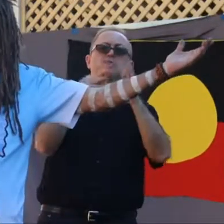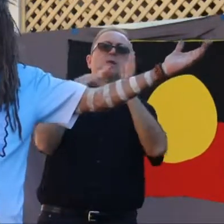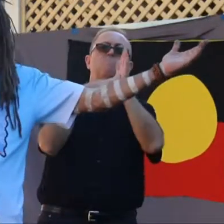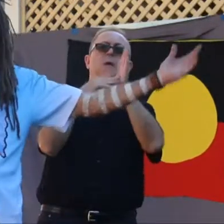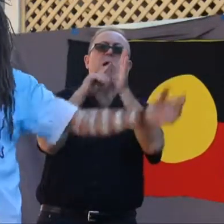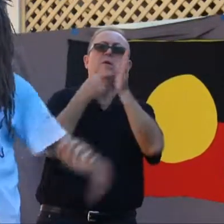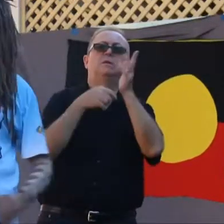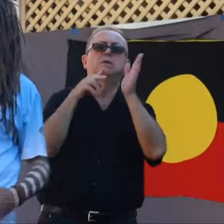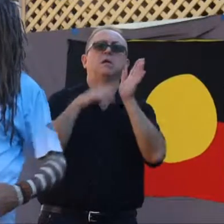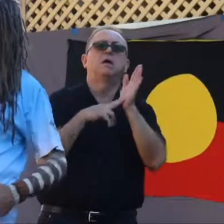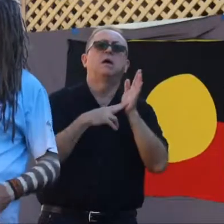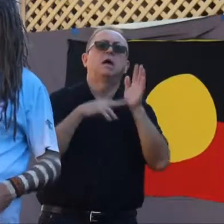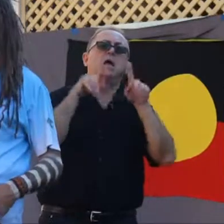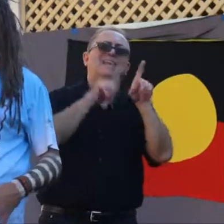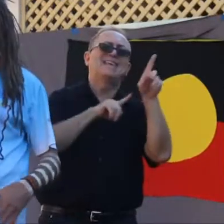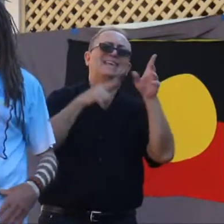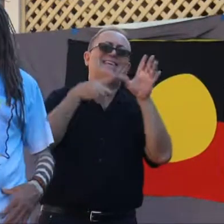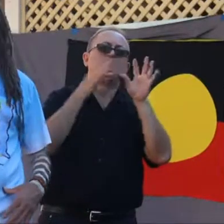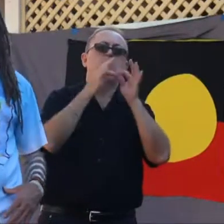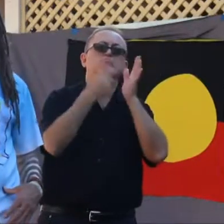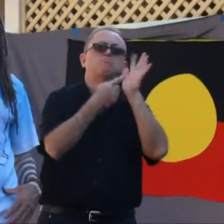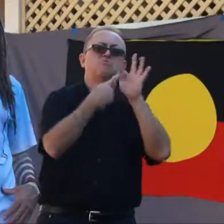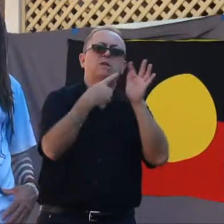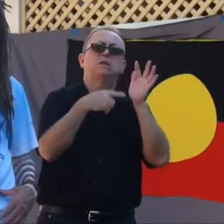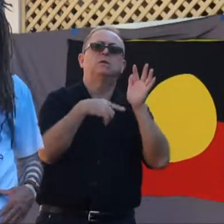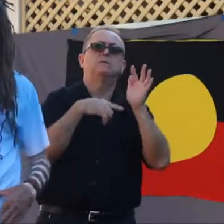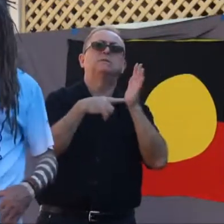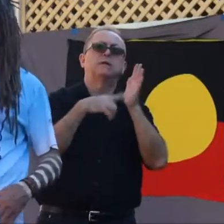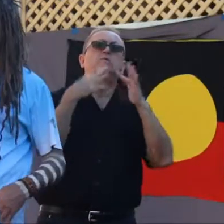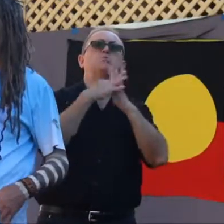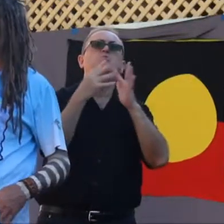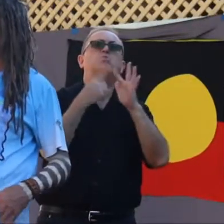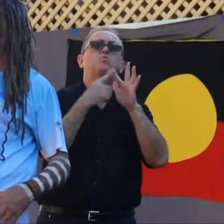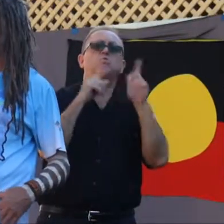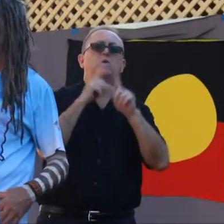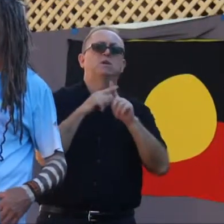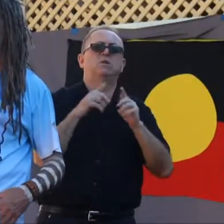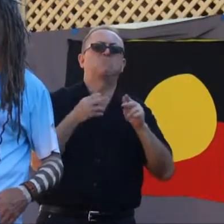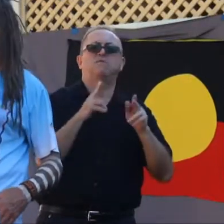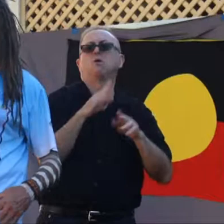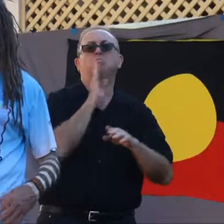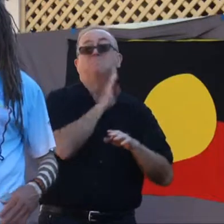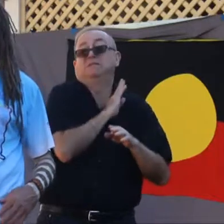the Tweed River. And somehow we left out that fourth river, the Logan River. All right.